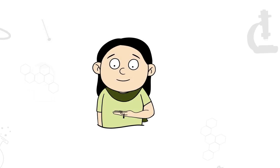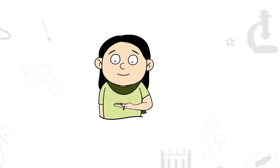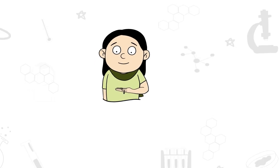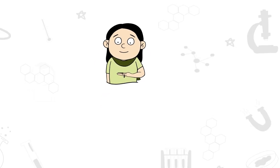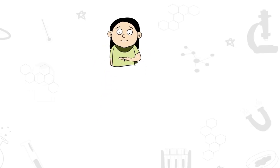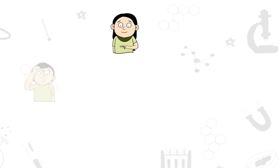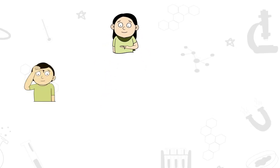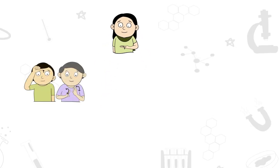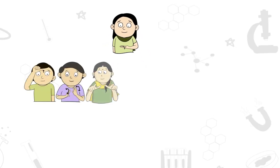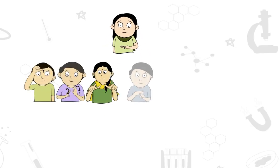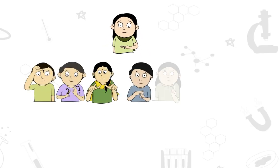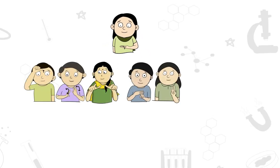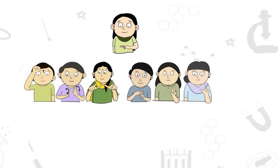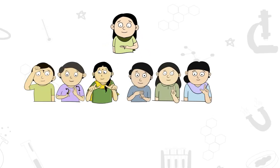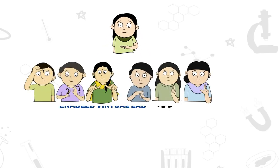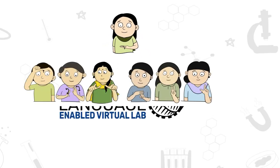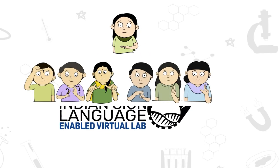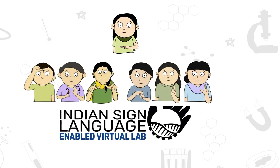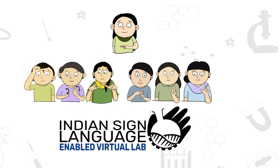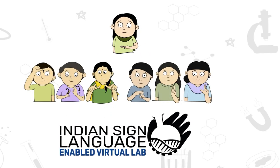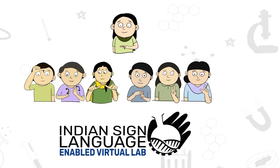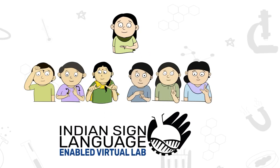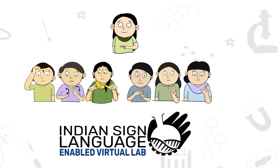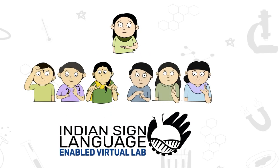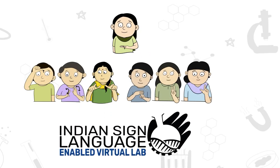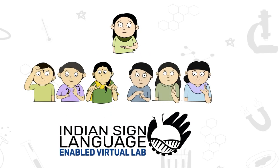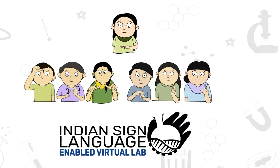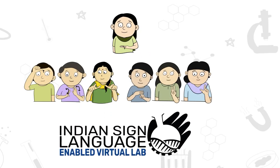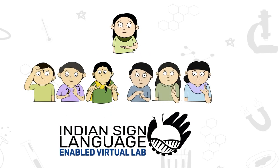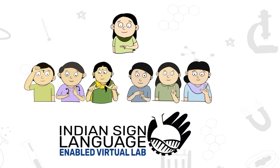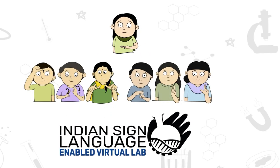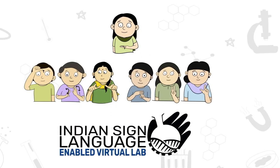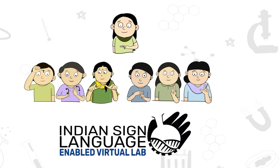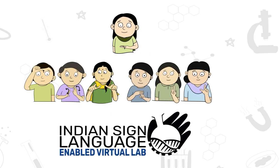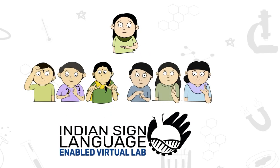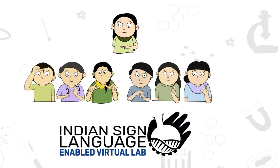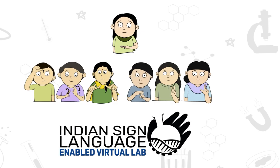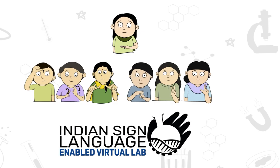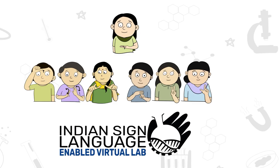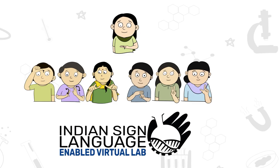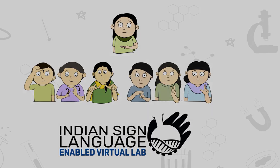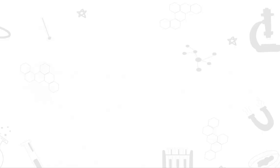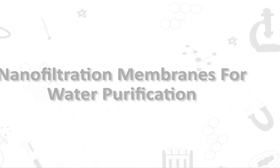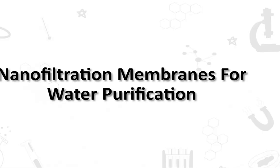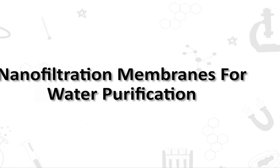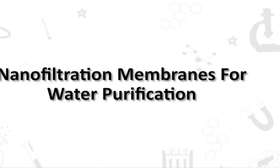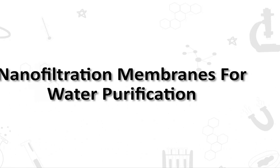Welcome to ISL Enabled, Virtual Lab of CSIR.